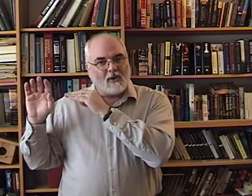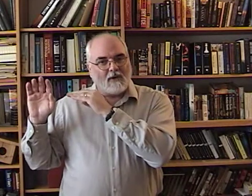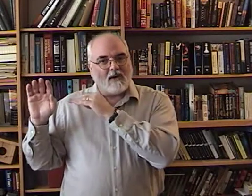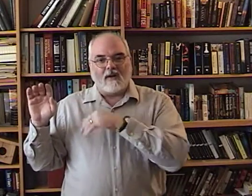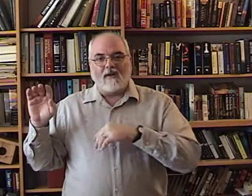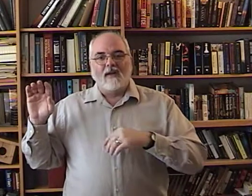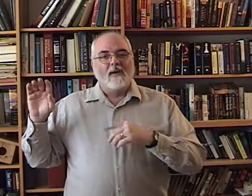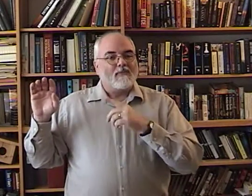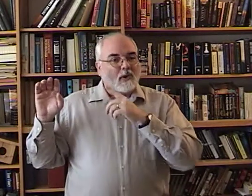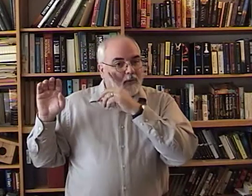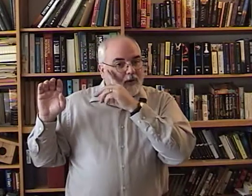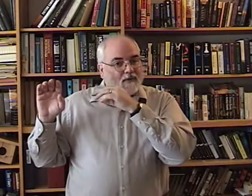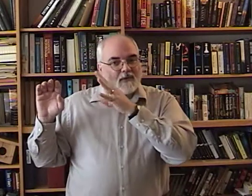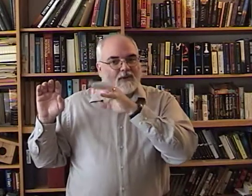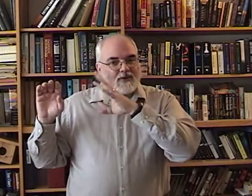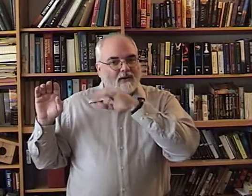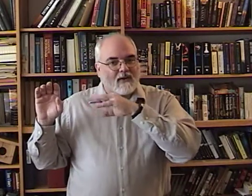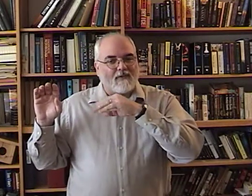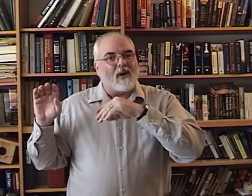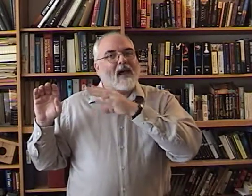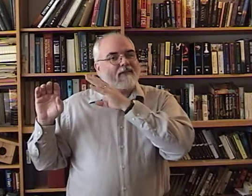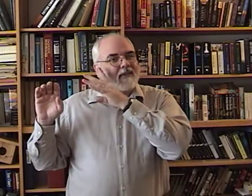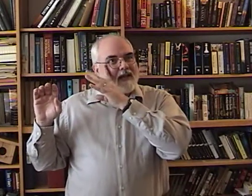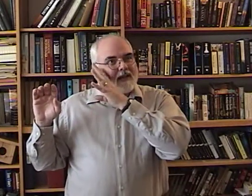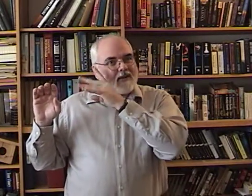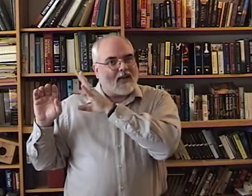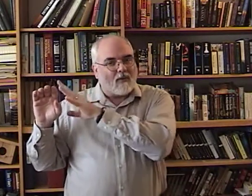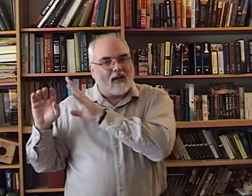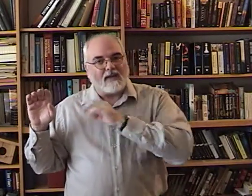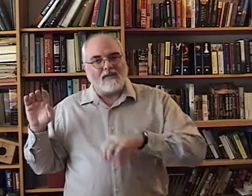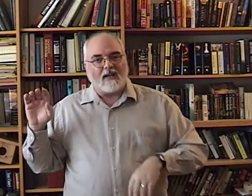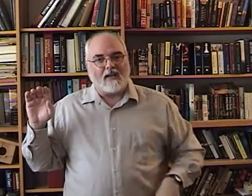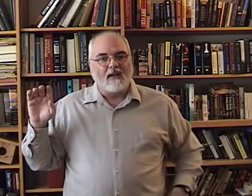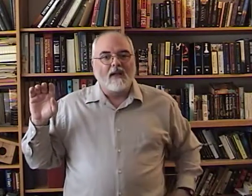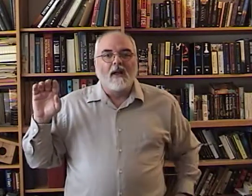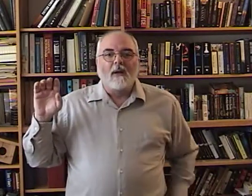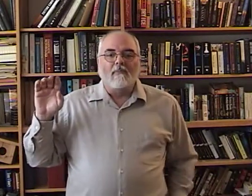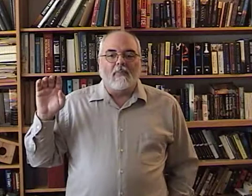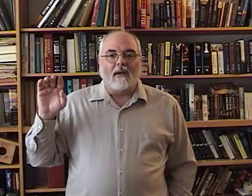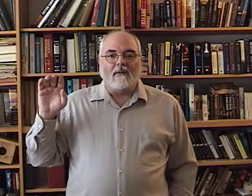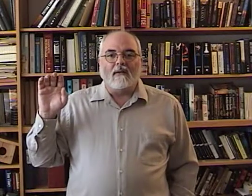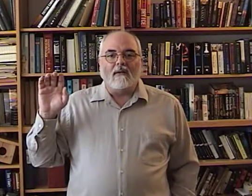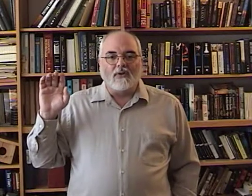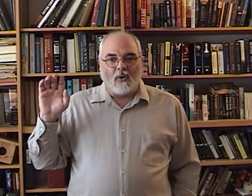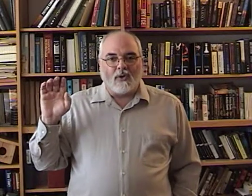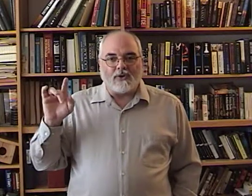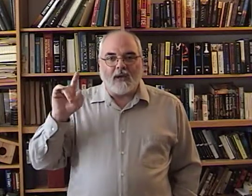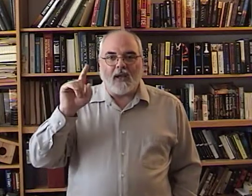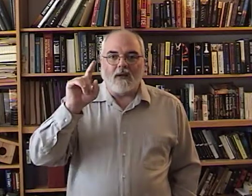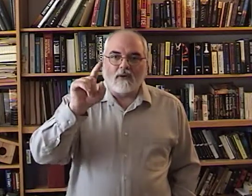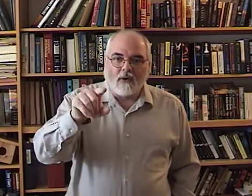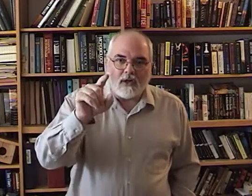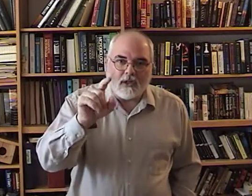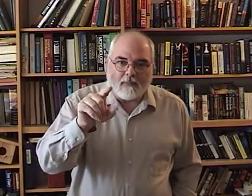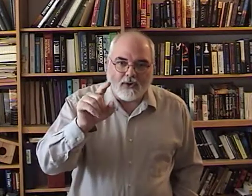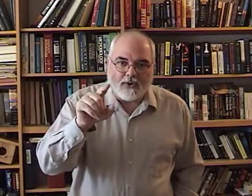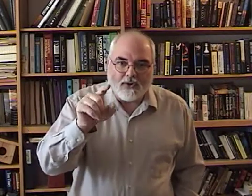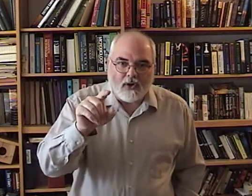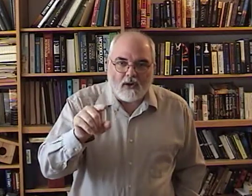over here. Your peripheral vision, if you have to think of it that way, you can see it. But, don't look at your hand. Look at the person you're talking